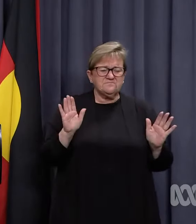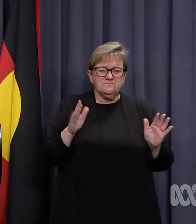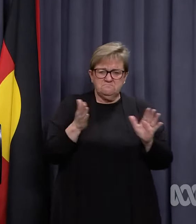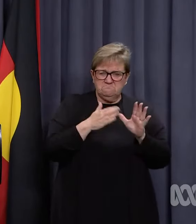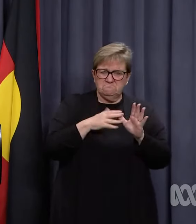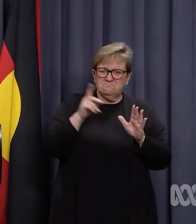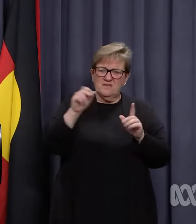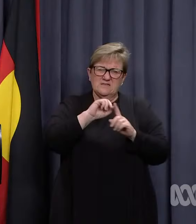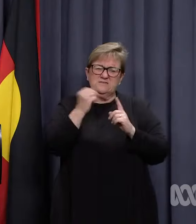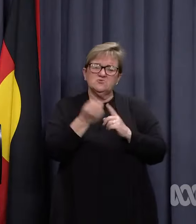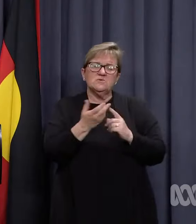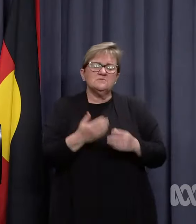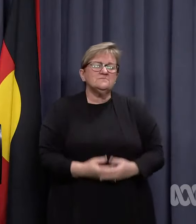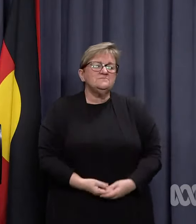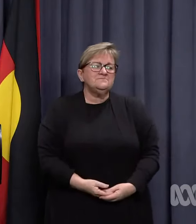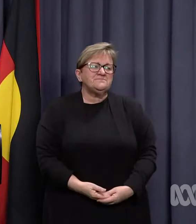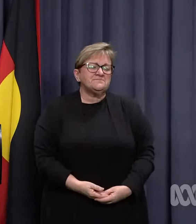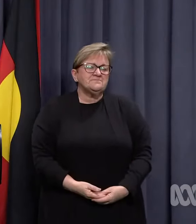based on their circumstances.